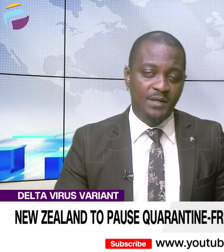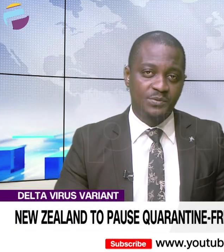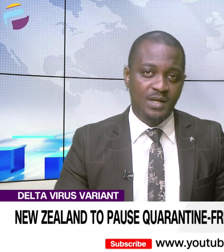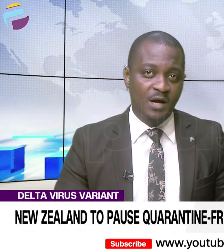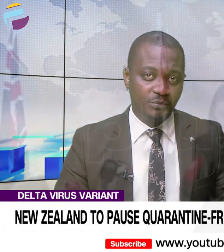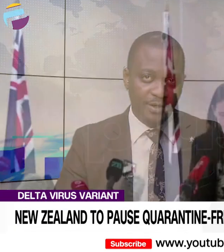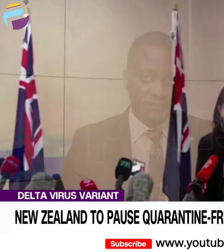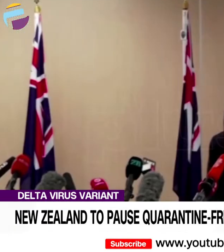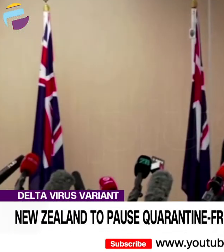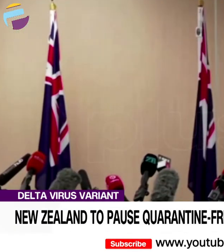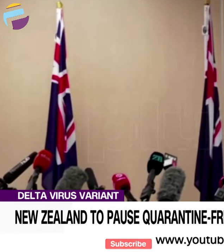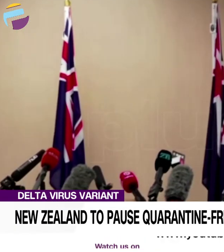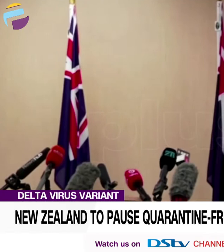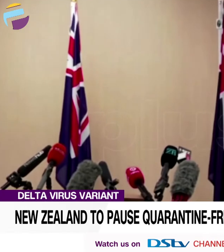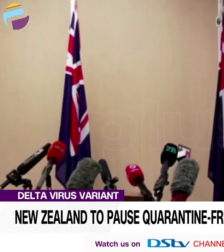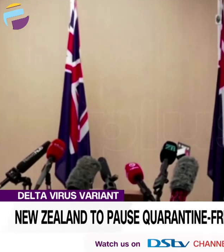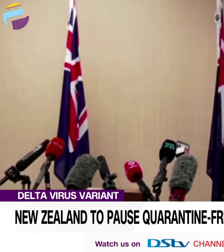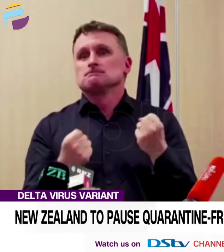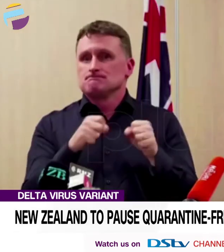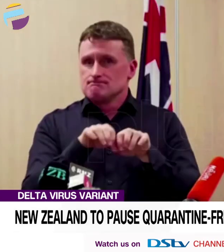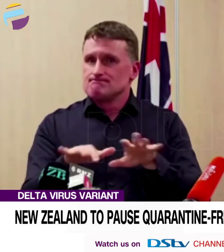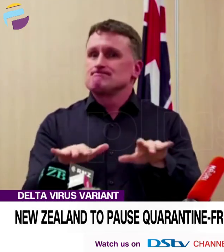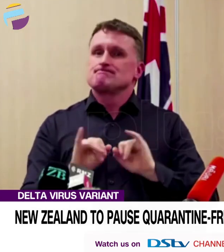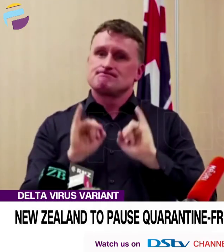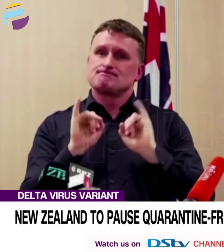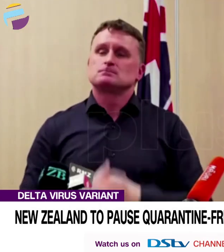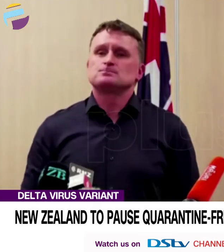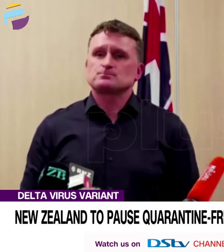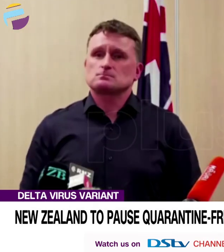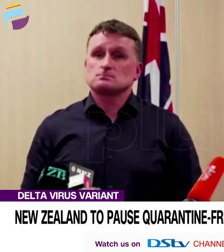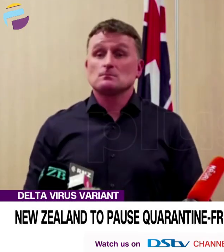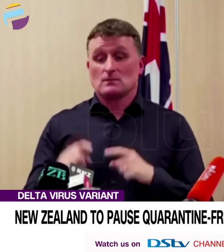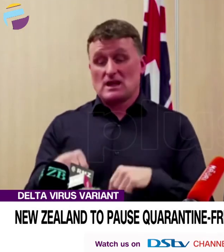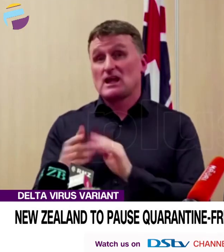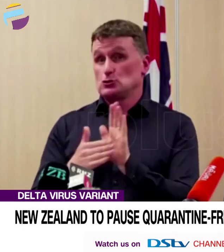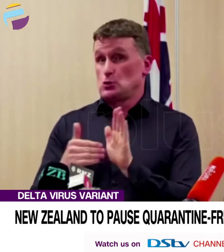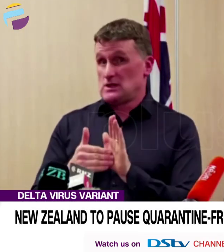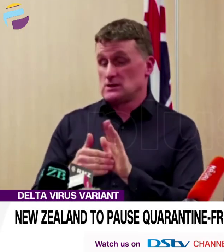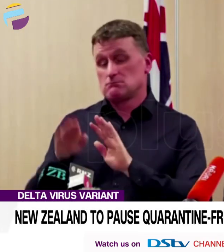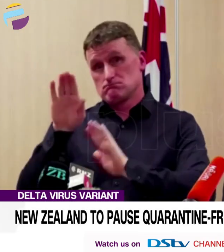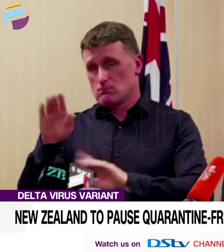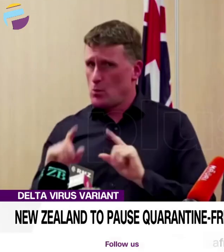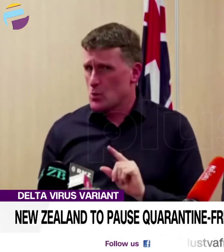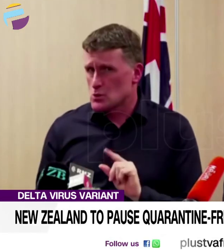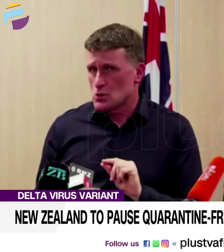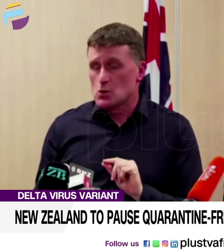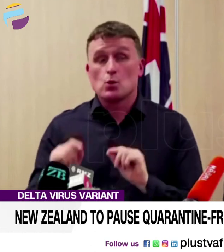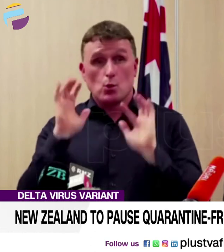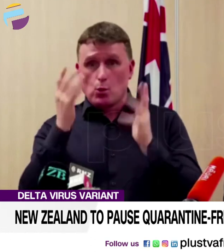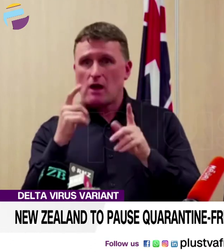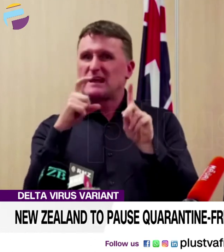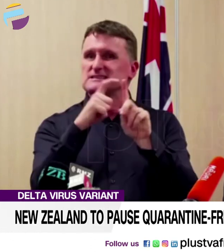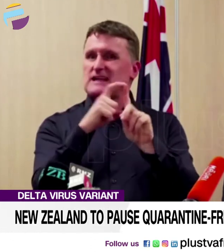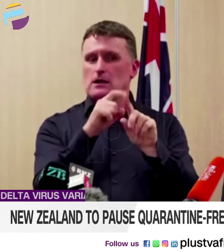Australia battles an outbreak of the highly infectious Delta virus variant. New Zealand Prime Minister Jacinda Ardern on